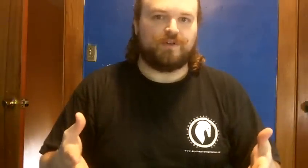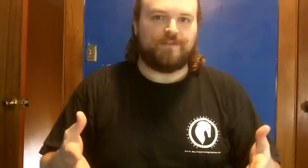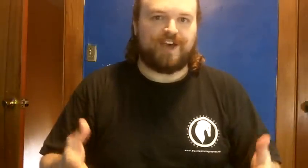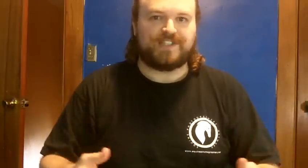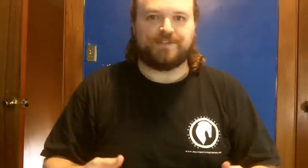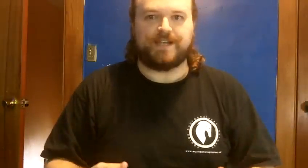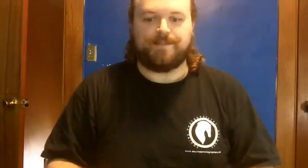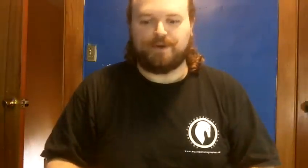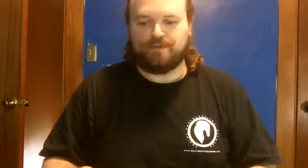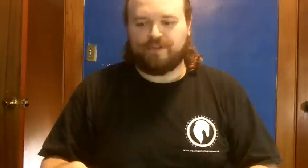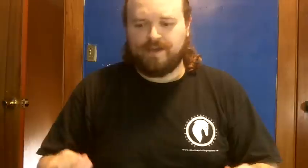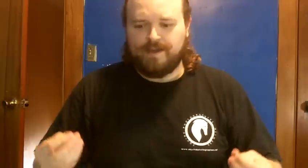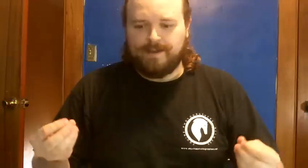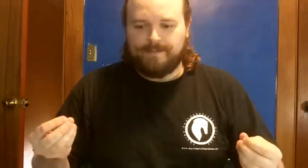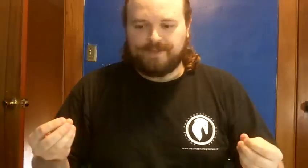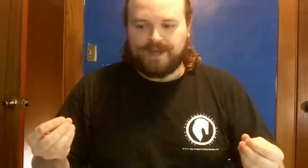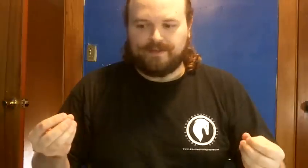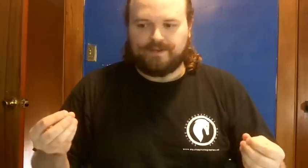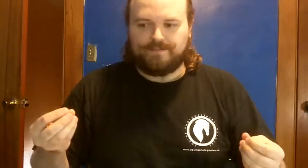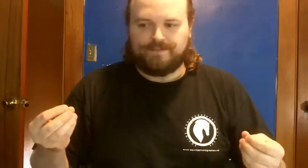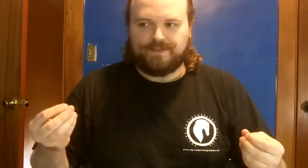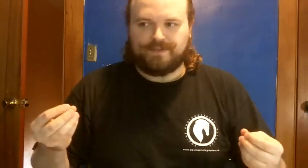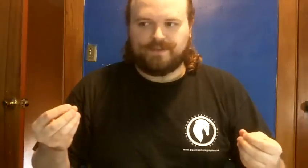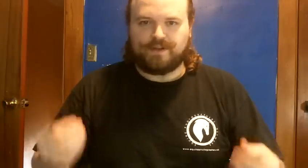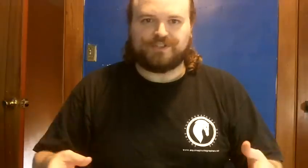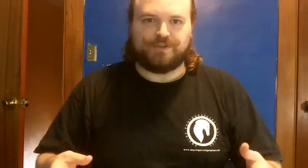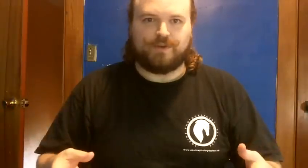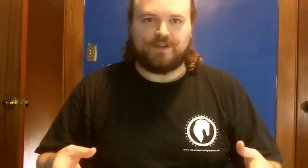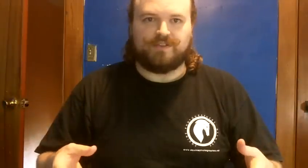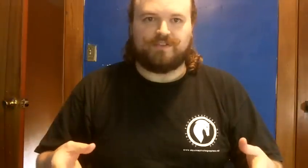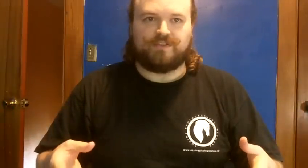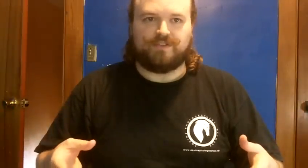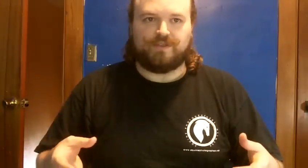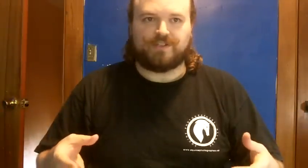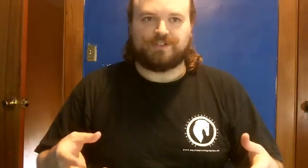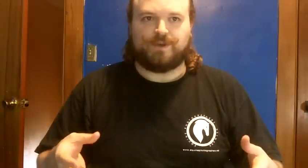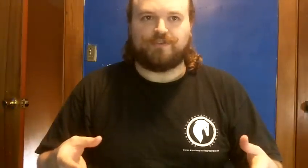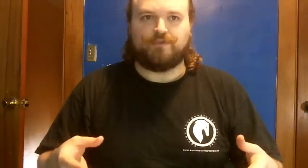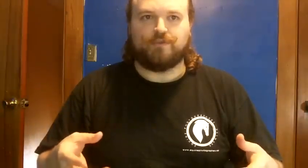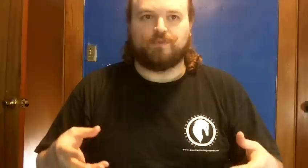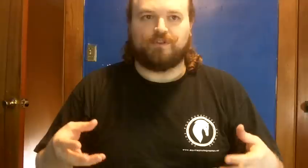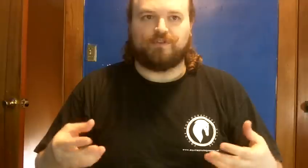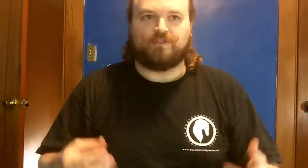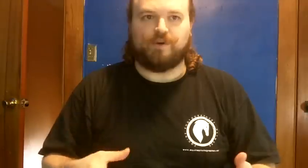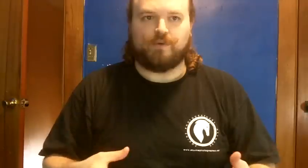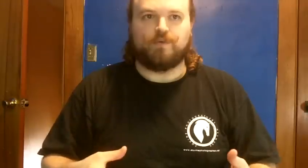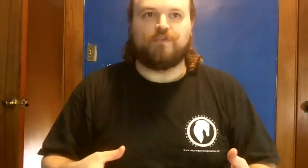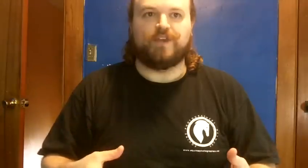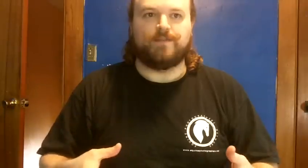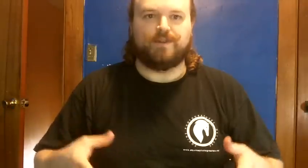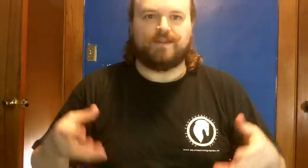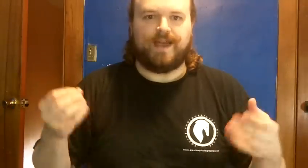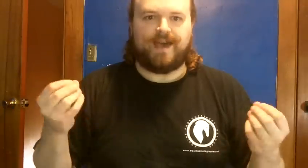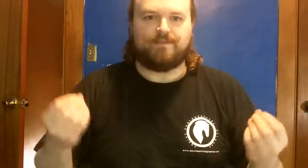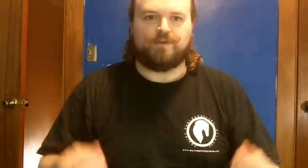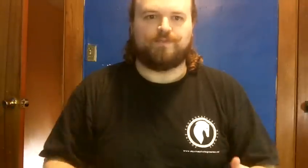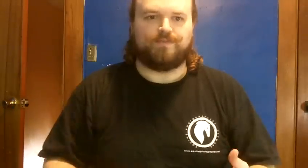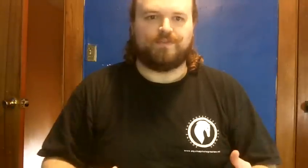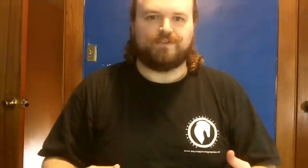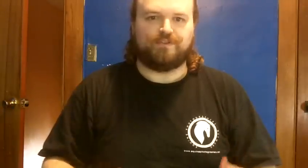faster tempos now the the larger ones your larger muscle groups are slower moving but they have more they're